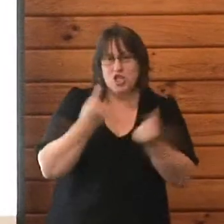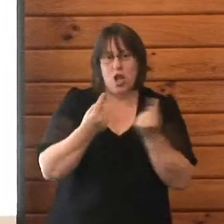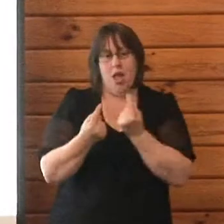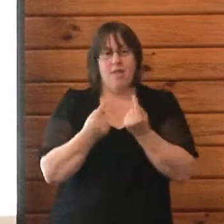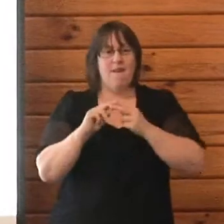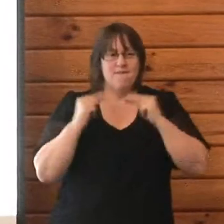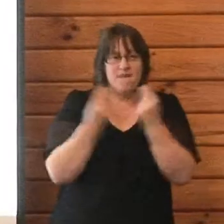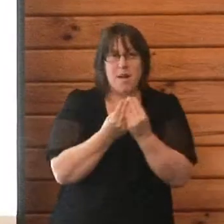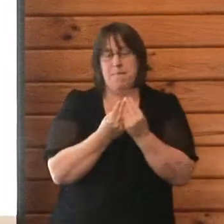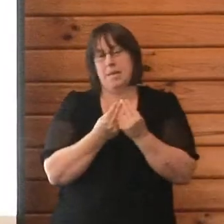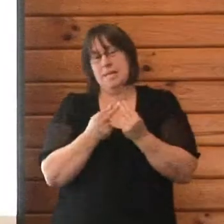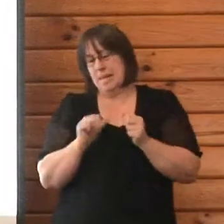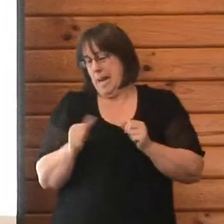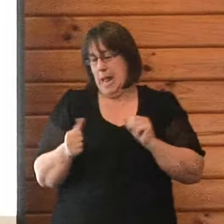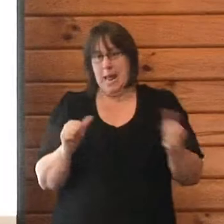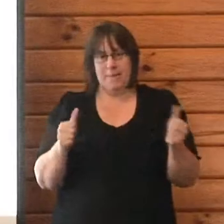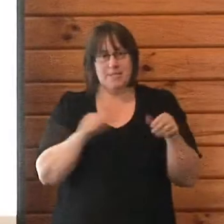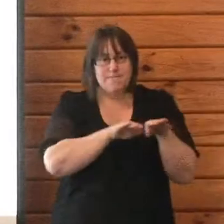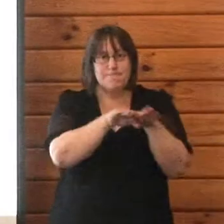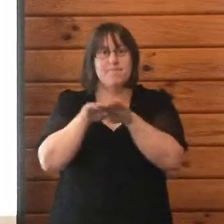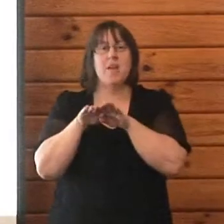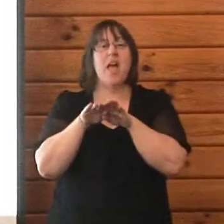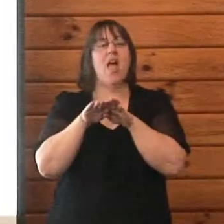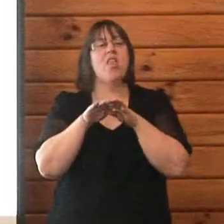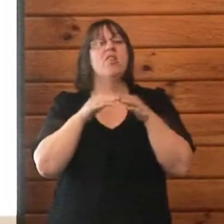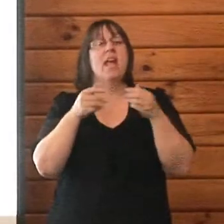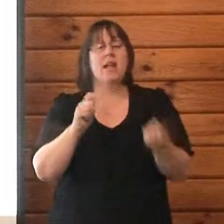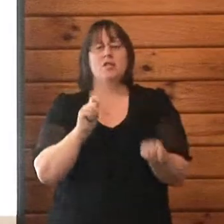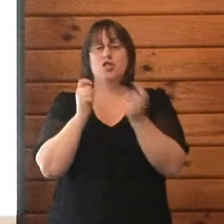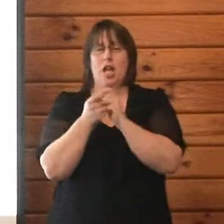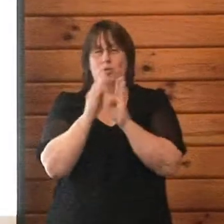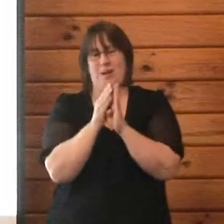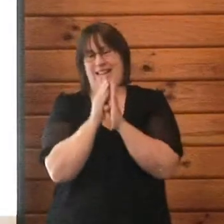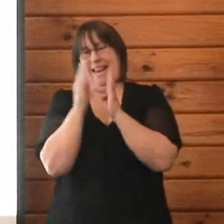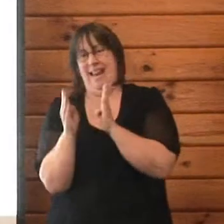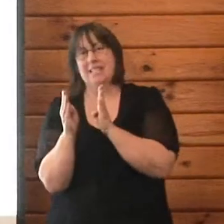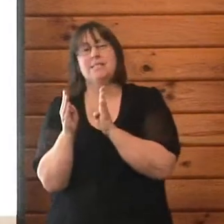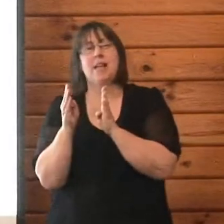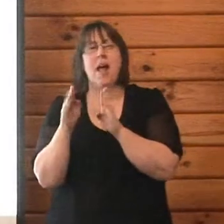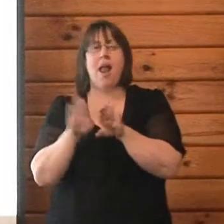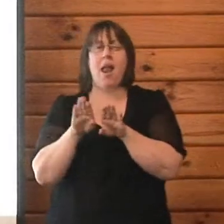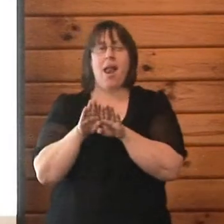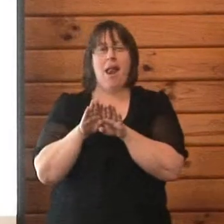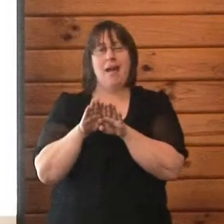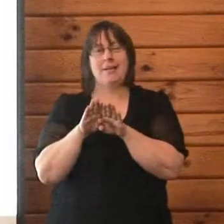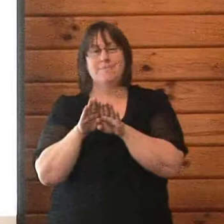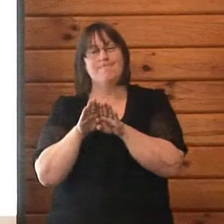Then we go into that honeymoon phase where we're actually looking at that sense of shared survival. We have